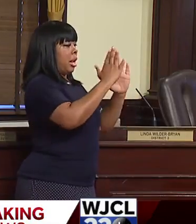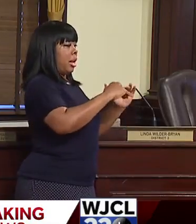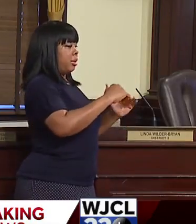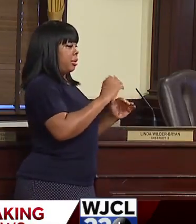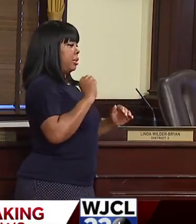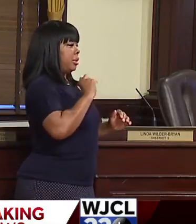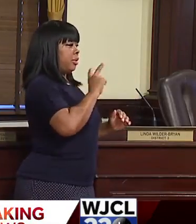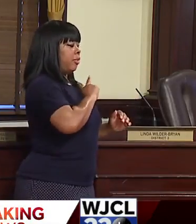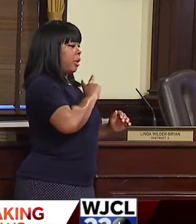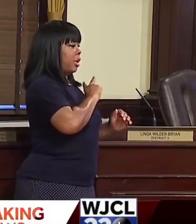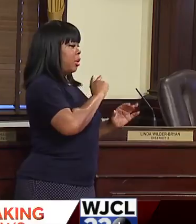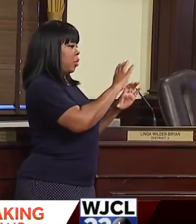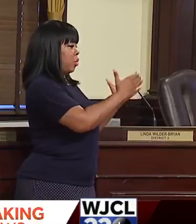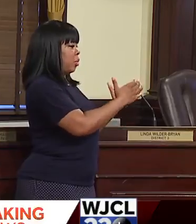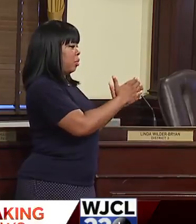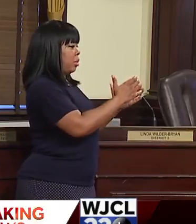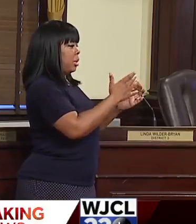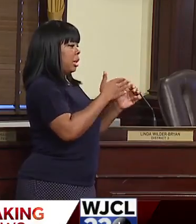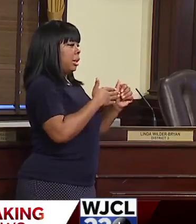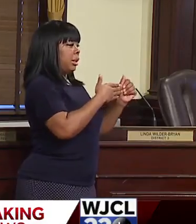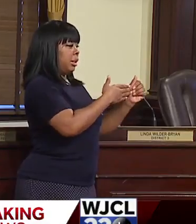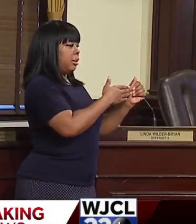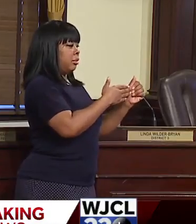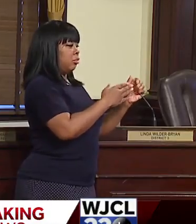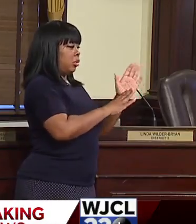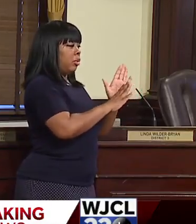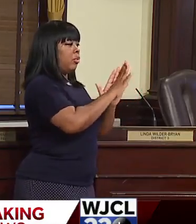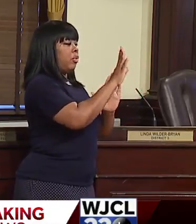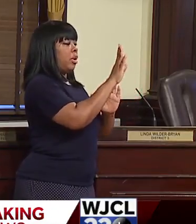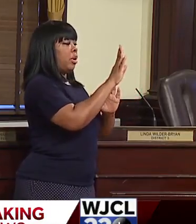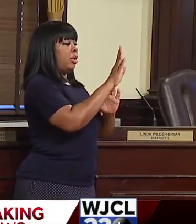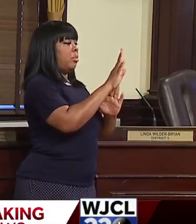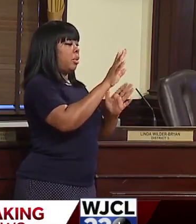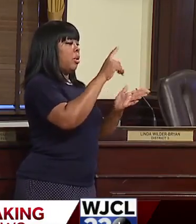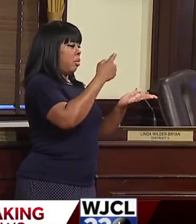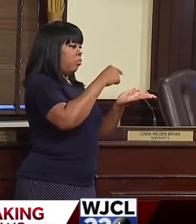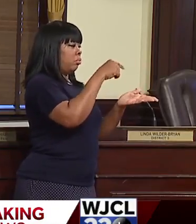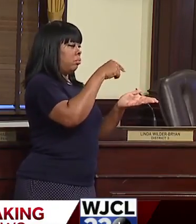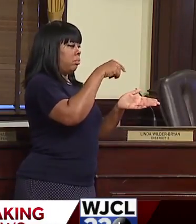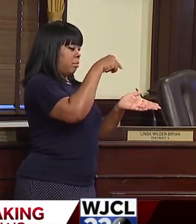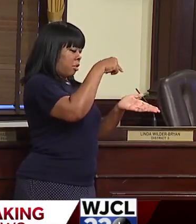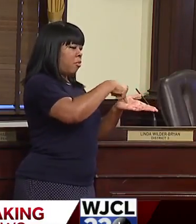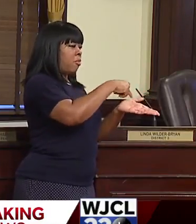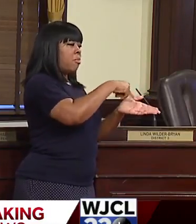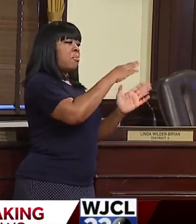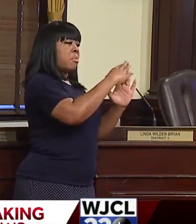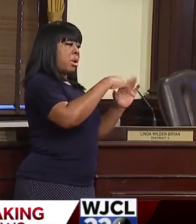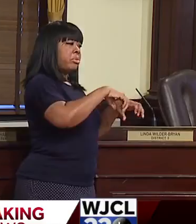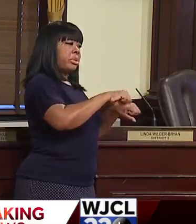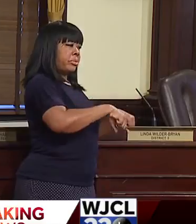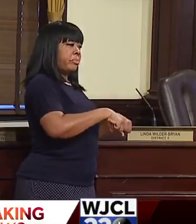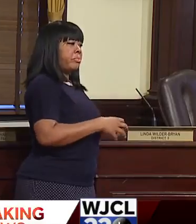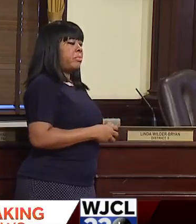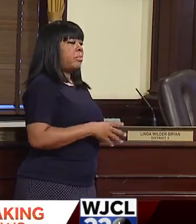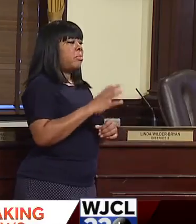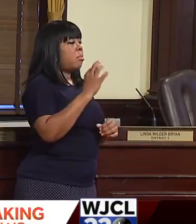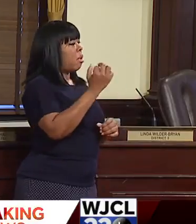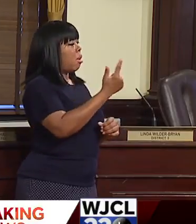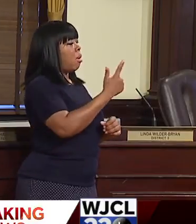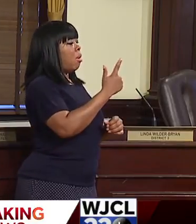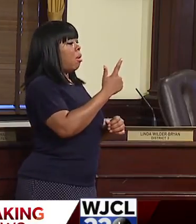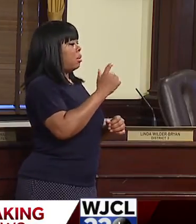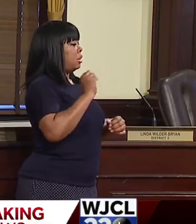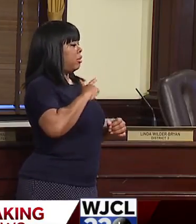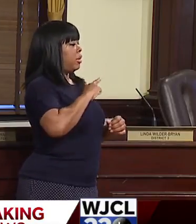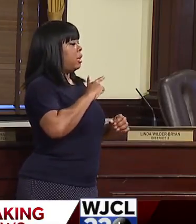Force, which will lead us in developing an affordable housing policy that will ensure that civilians can afford to